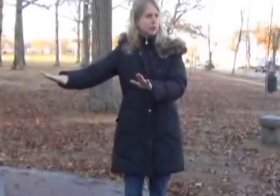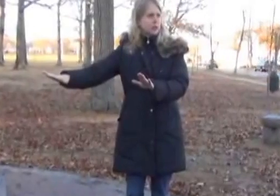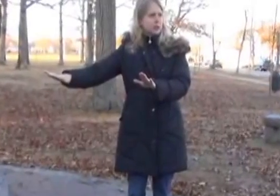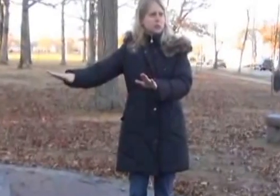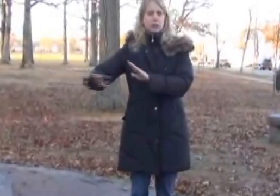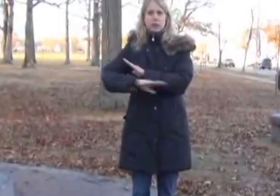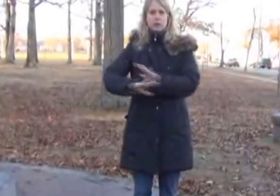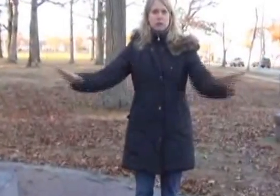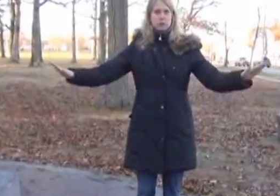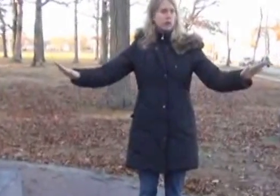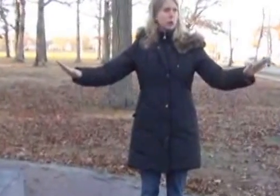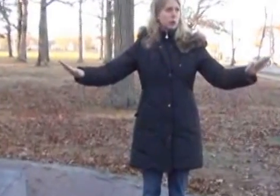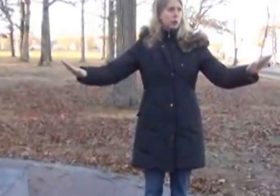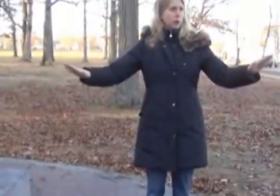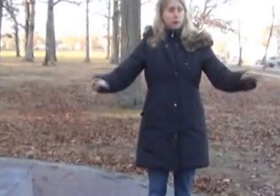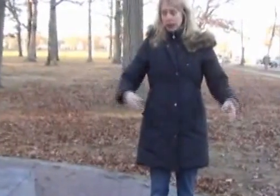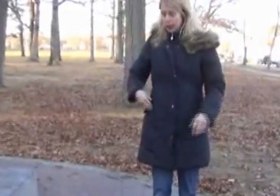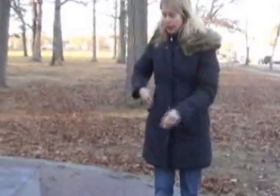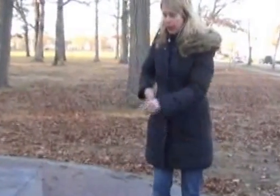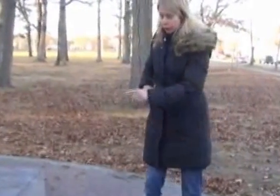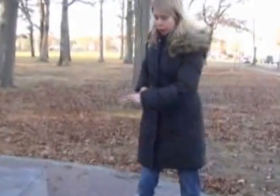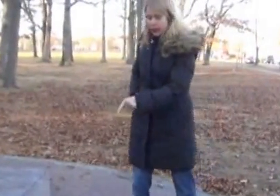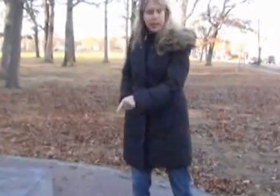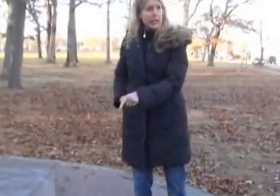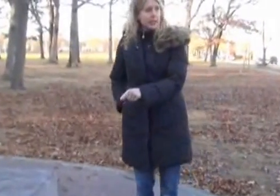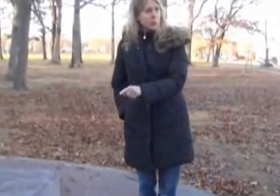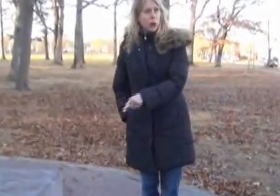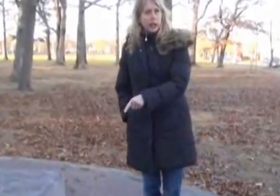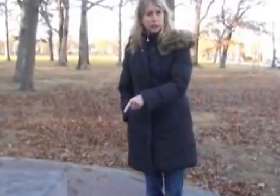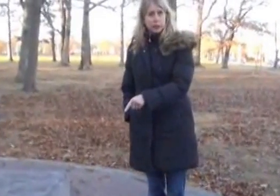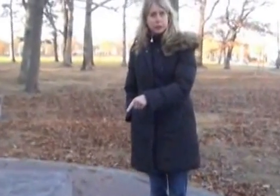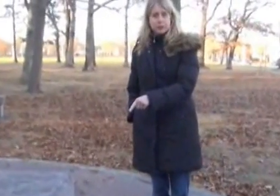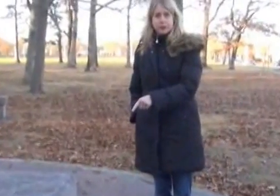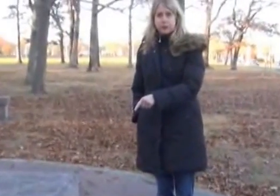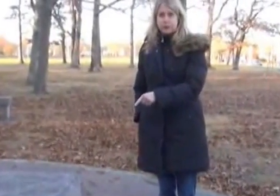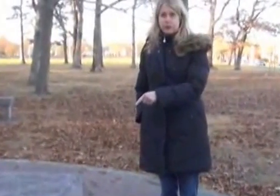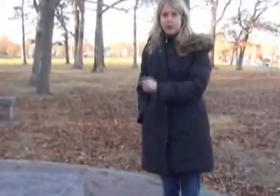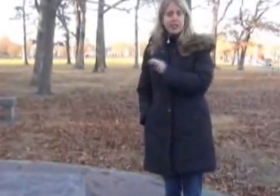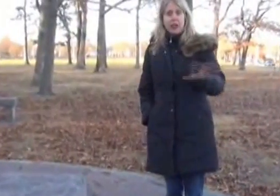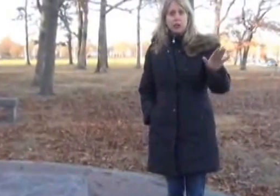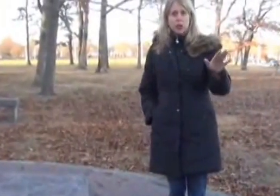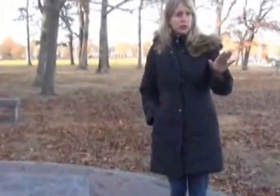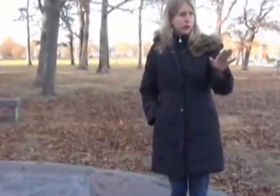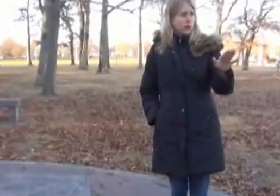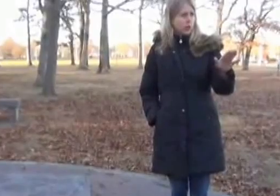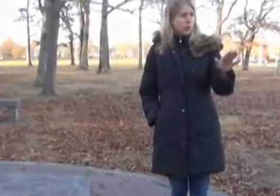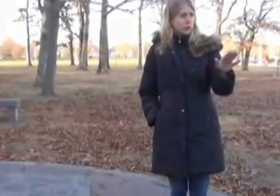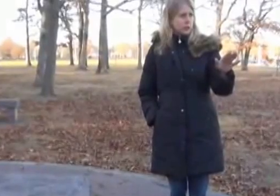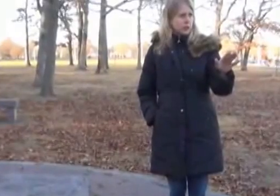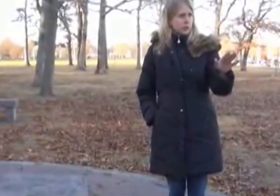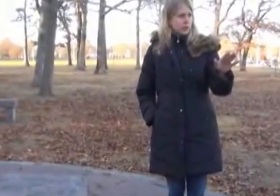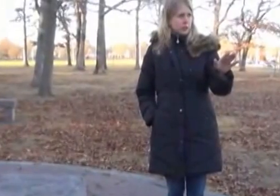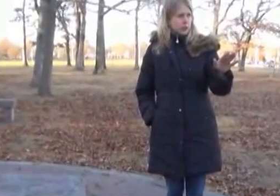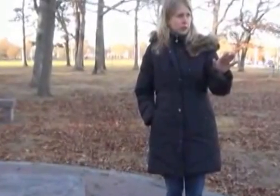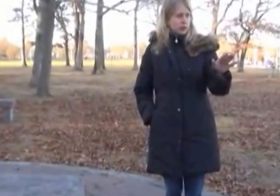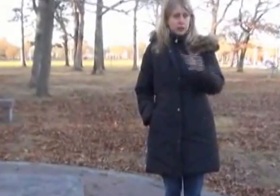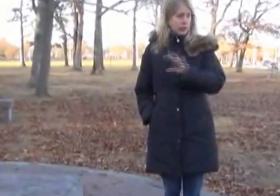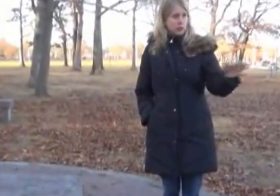it was over. Now, Frida, his wife, never talked about the Holocaust. Still